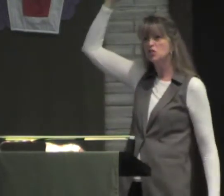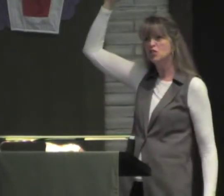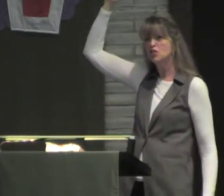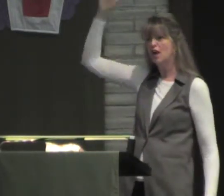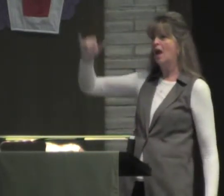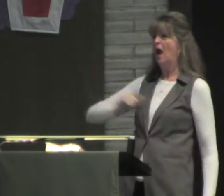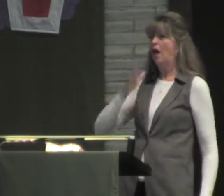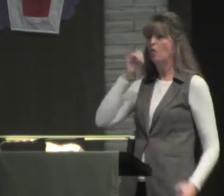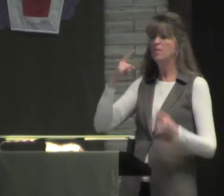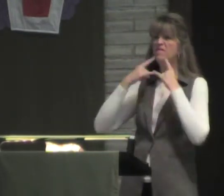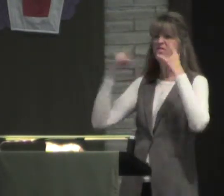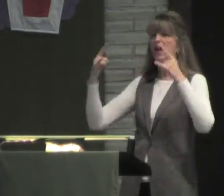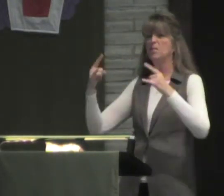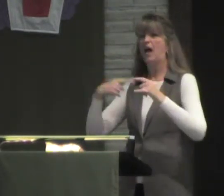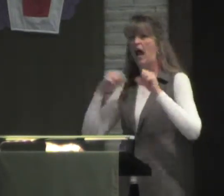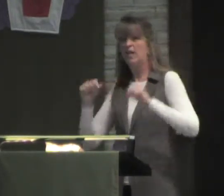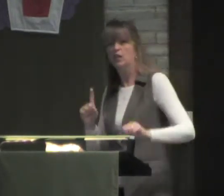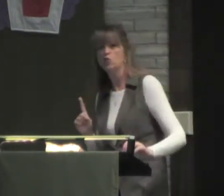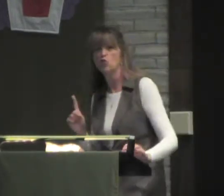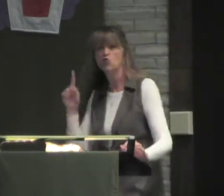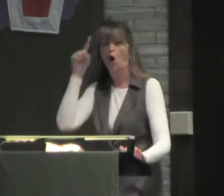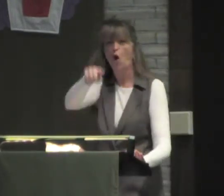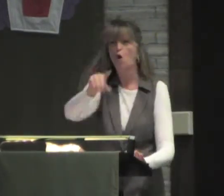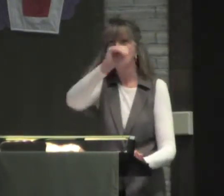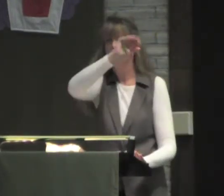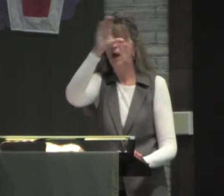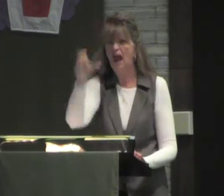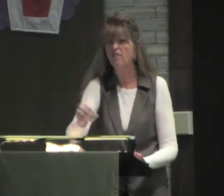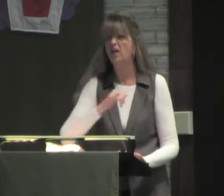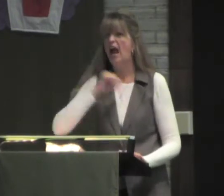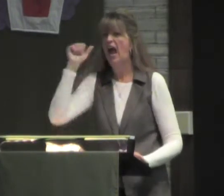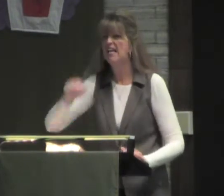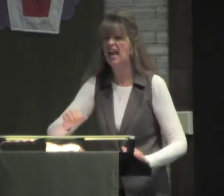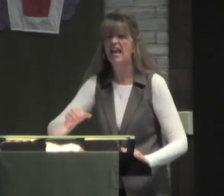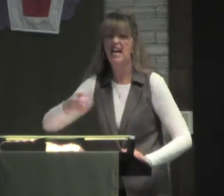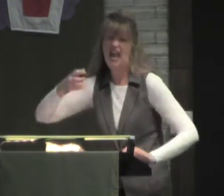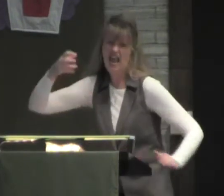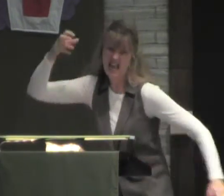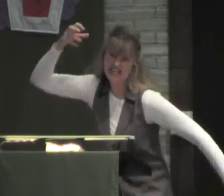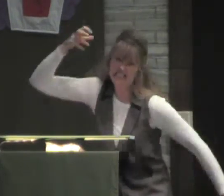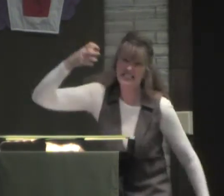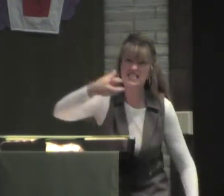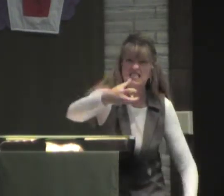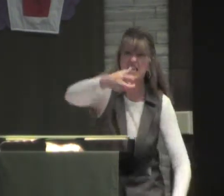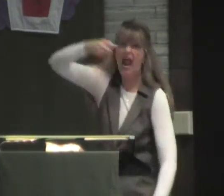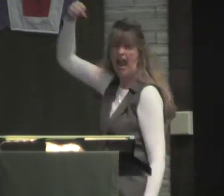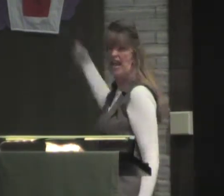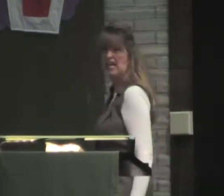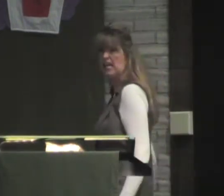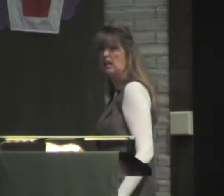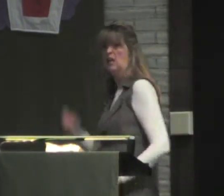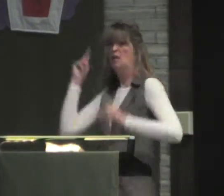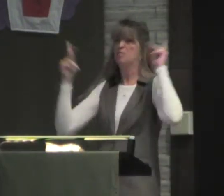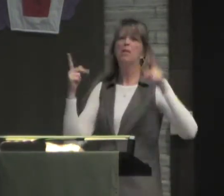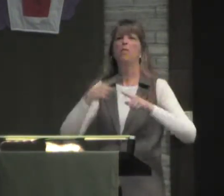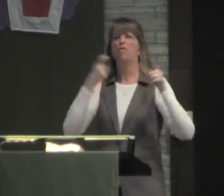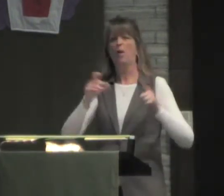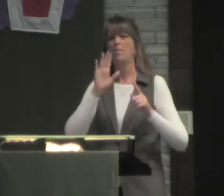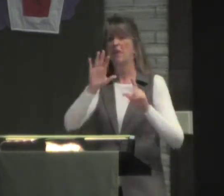And they thought that they would be able to say that they could be rich by doing this. They thought, I can go to Africa and I can